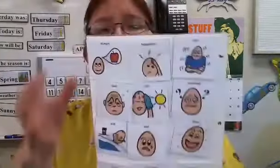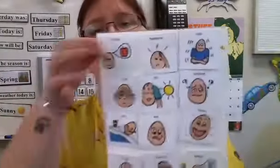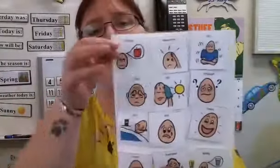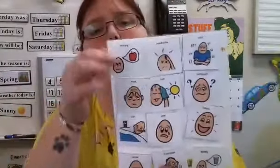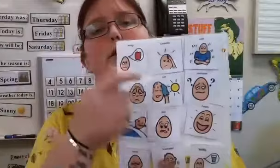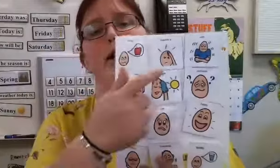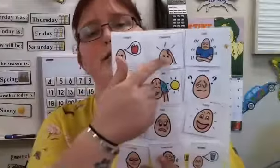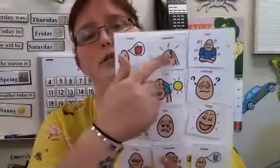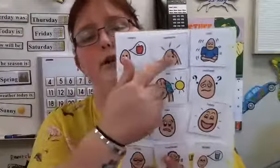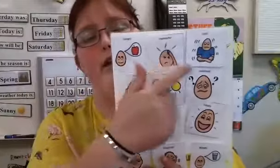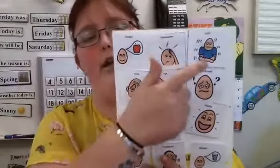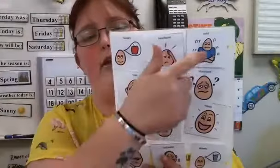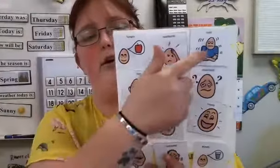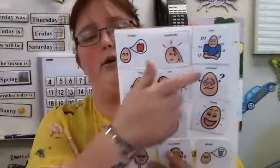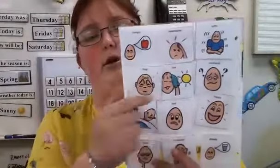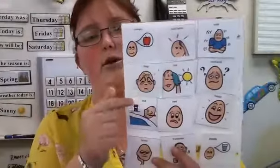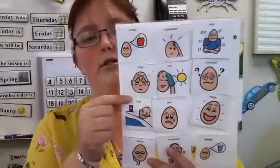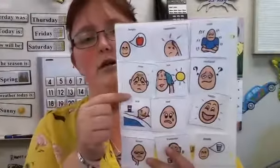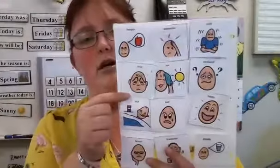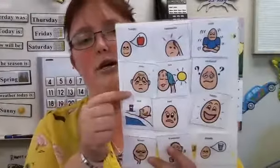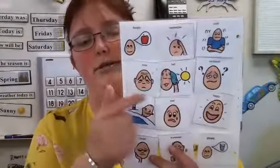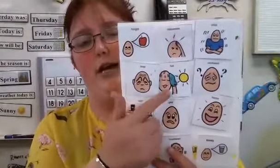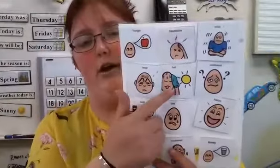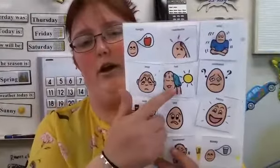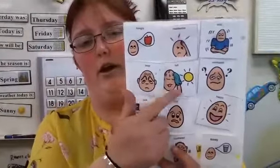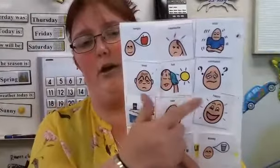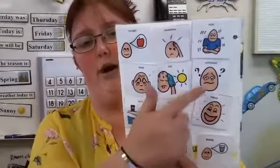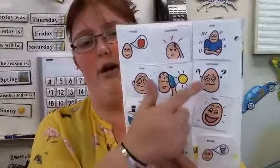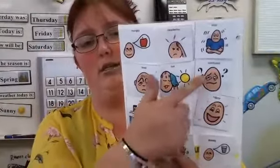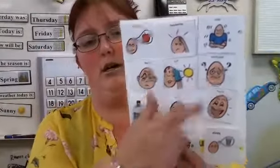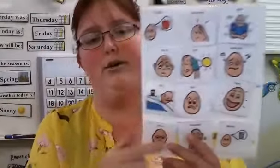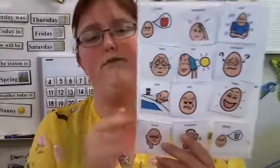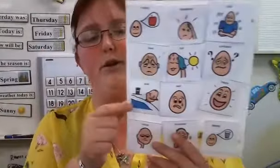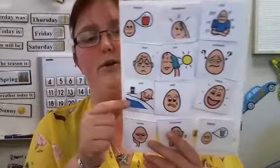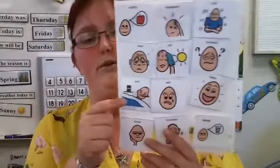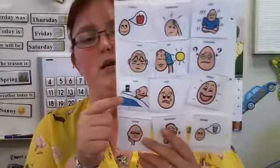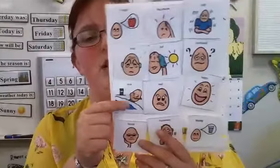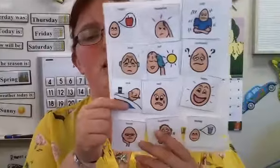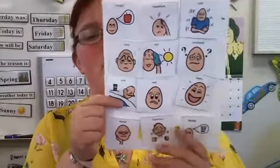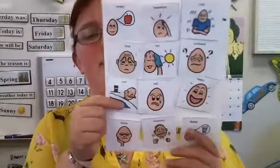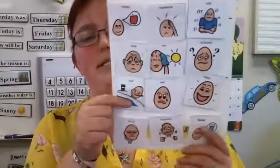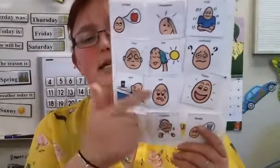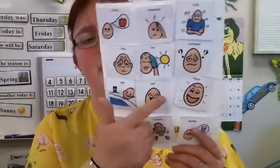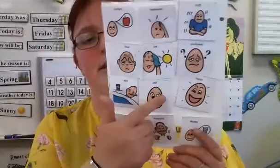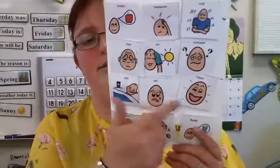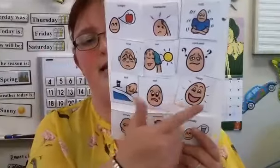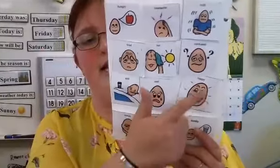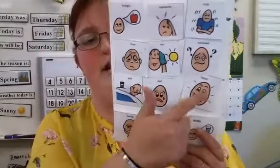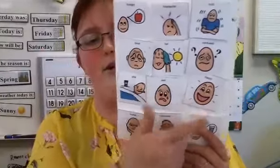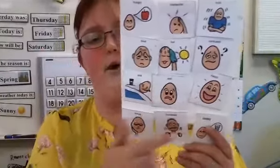Are you hungry? Do you have a headache? Are you cold? Are you tired? Are you hot? Are you confused? Are you sick? Are you sad? Are you